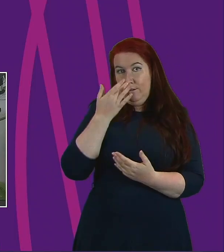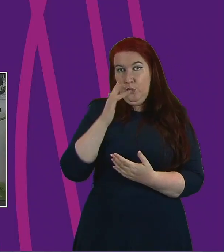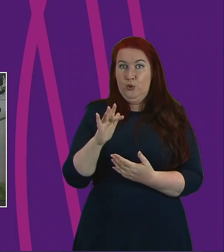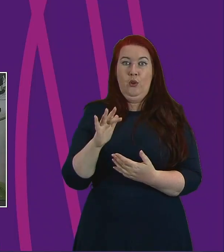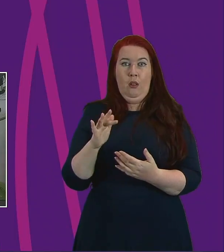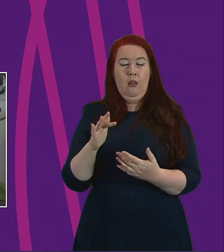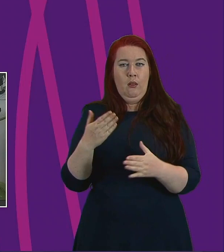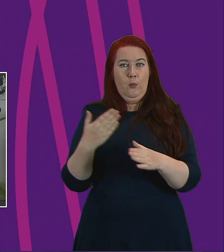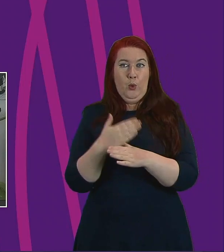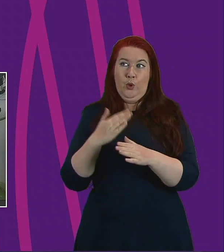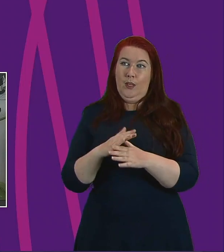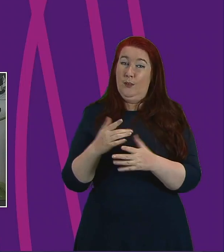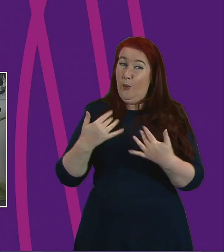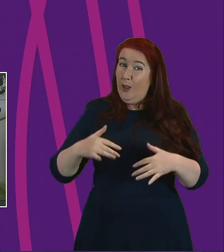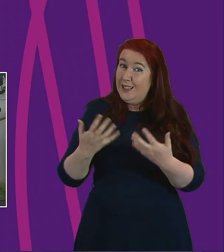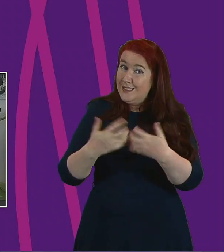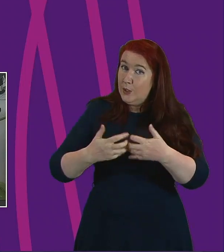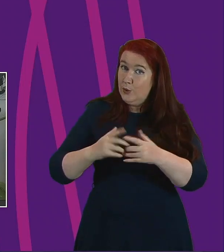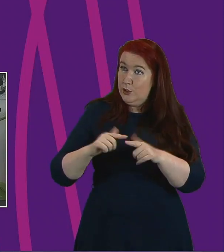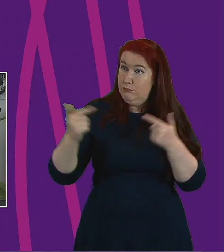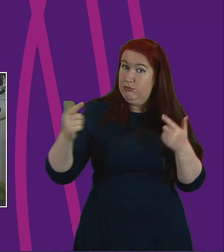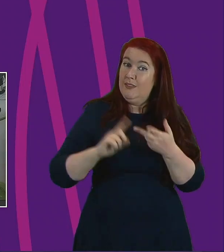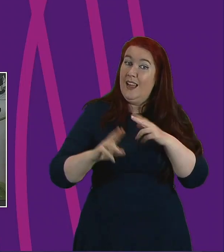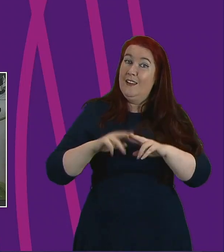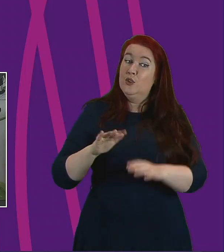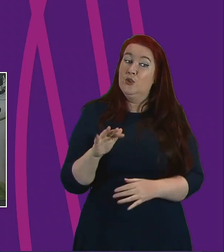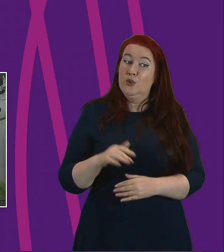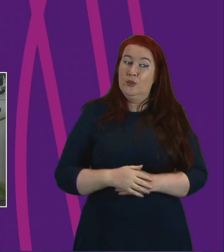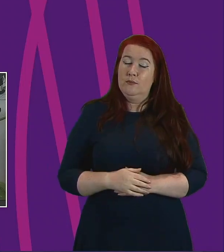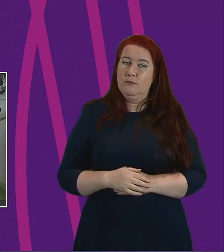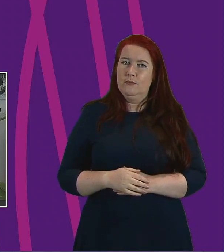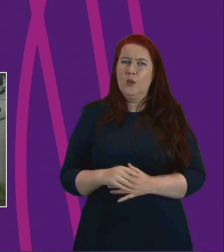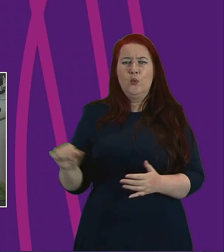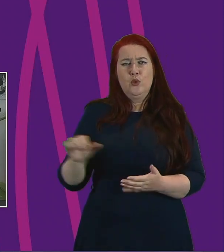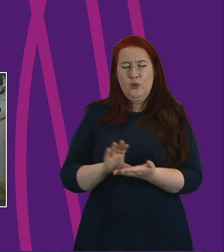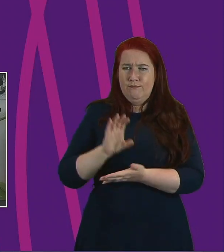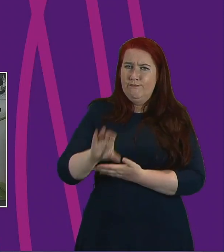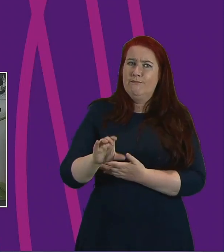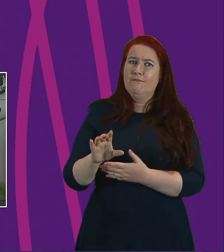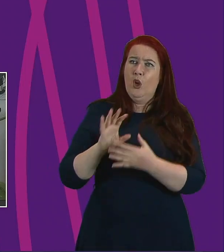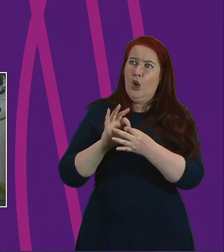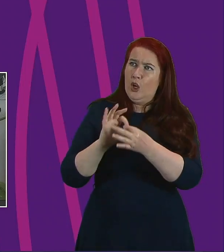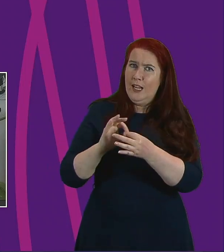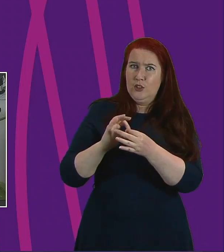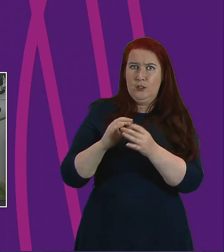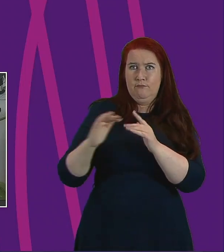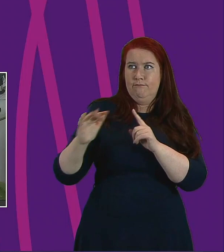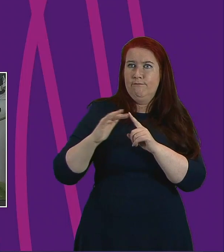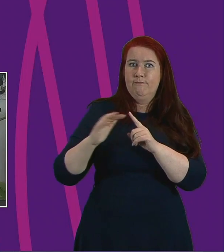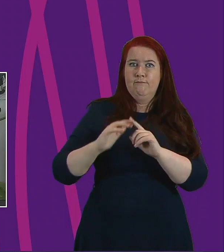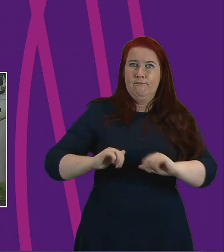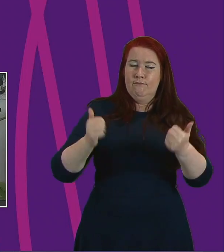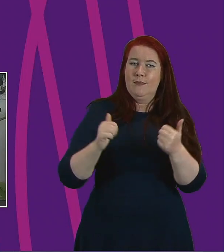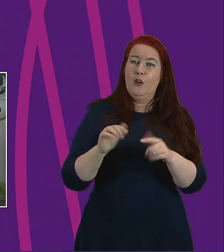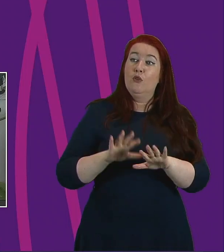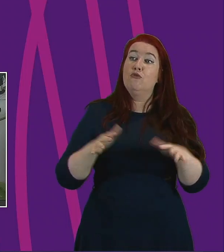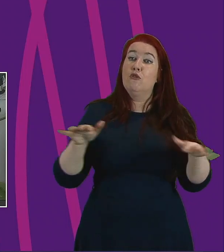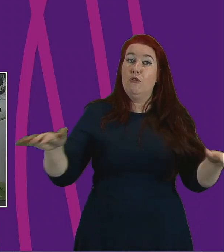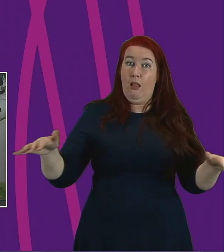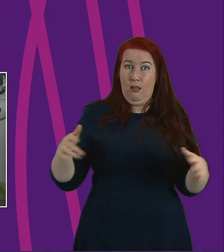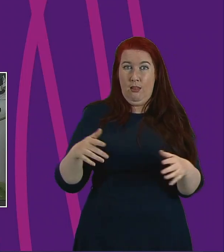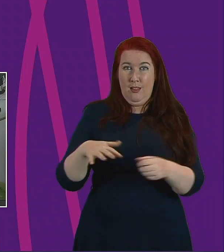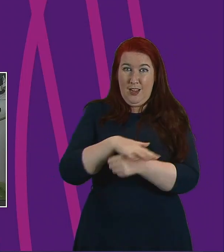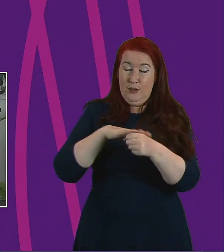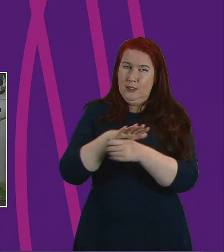technology if it is there. Investment in connectivity in rural areas will ensure that we can connect to the rest of the